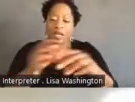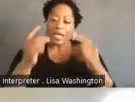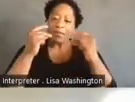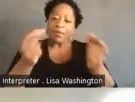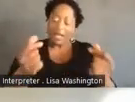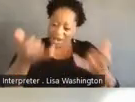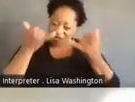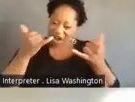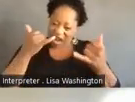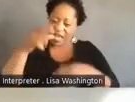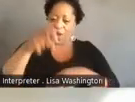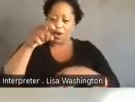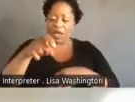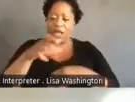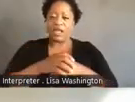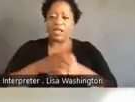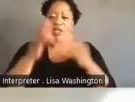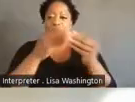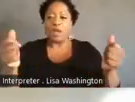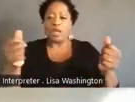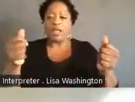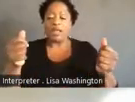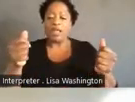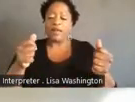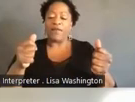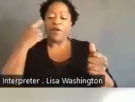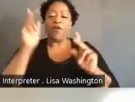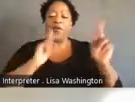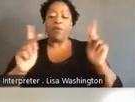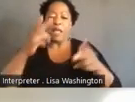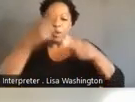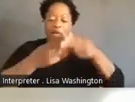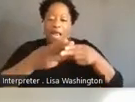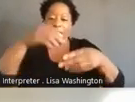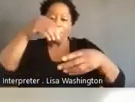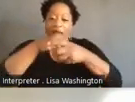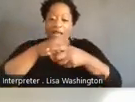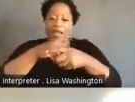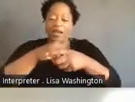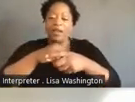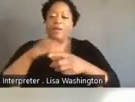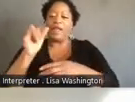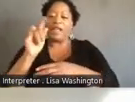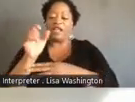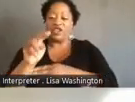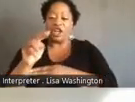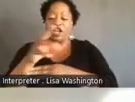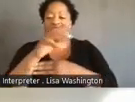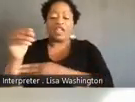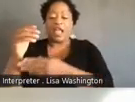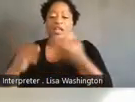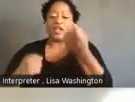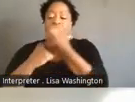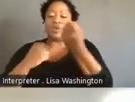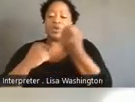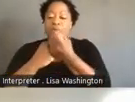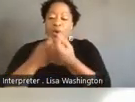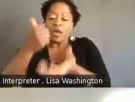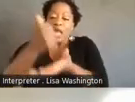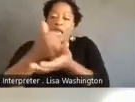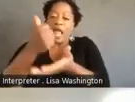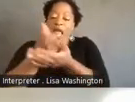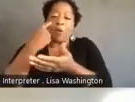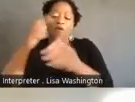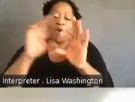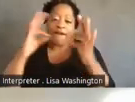Relief for people named on the injunction, their loved ones, and their neighbors. And it also wasn't obvious that prison